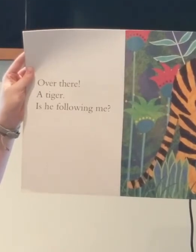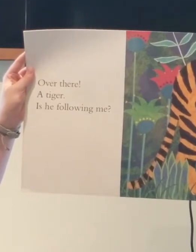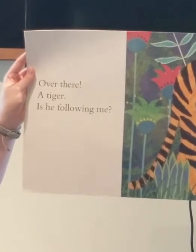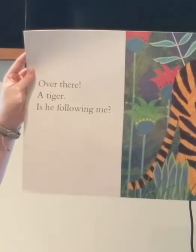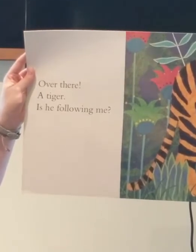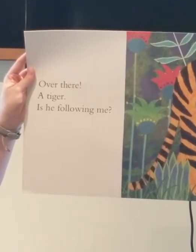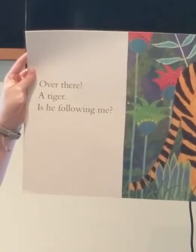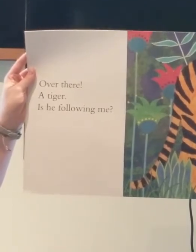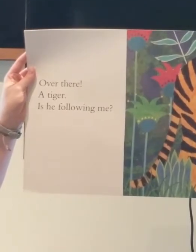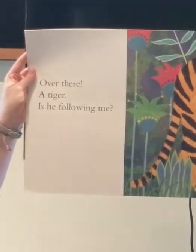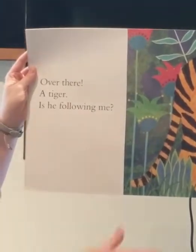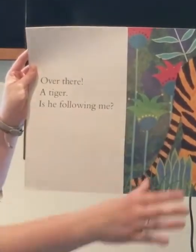He's